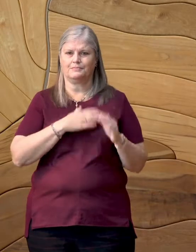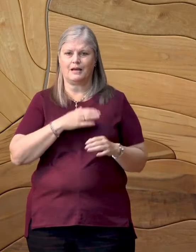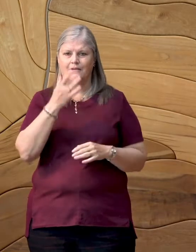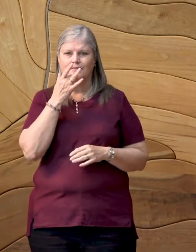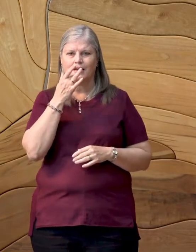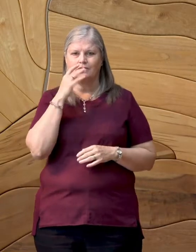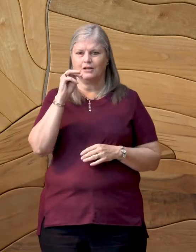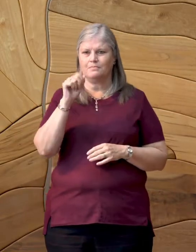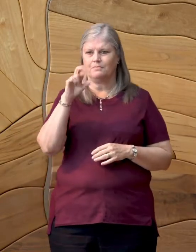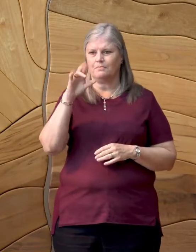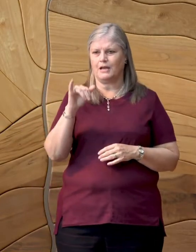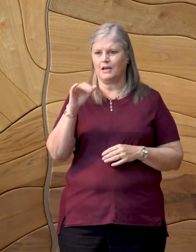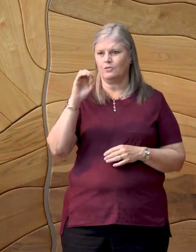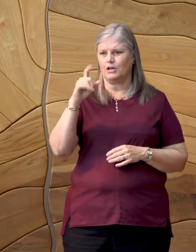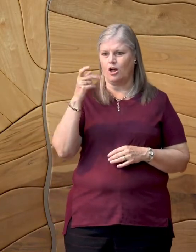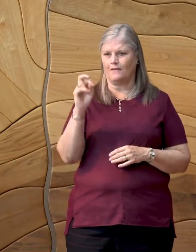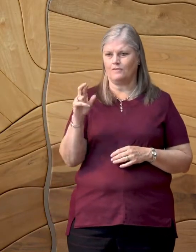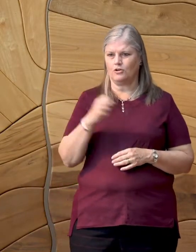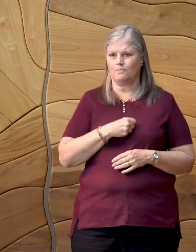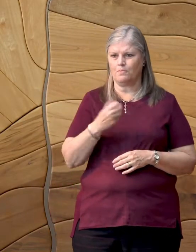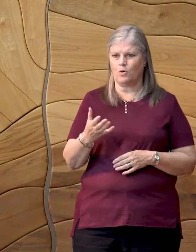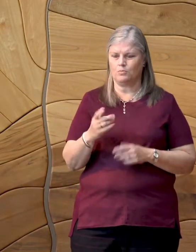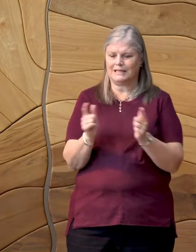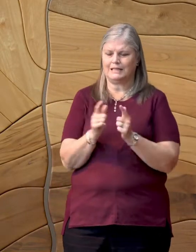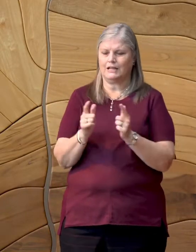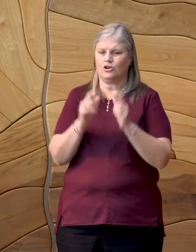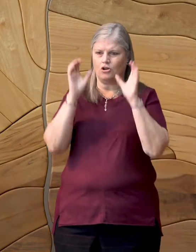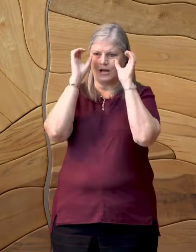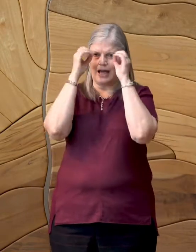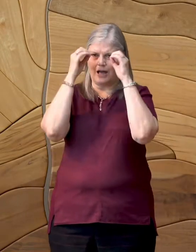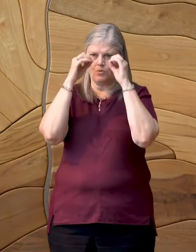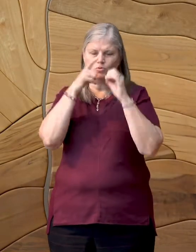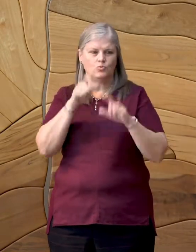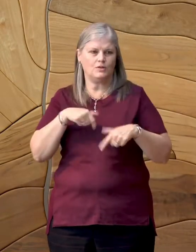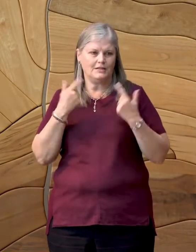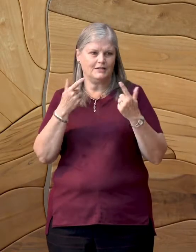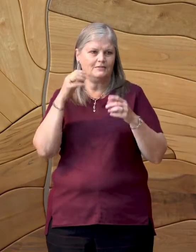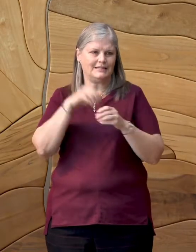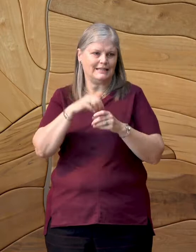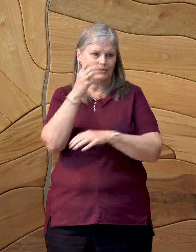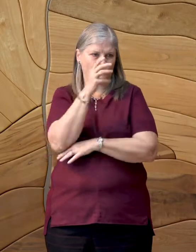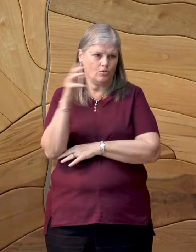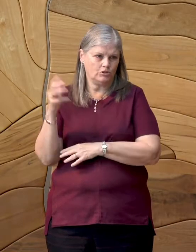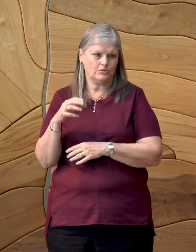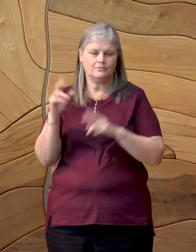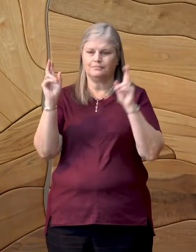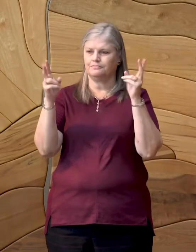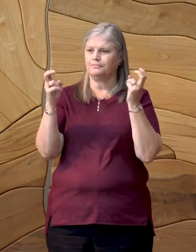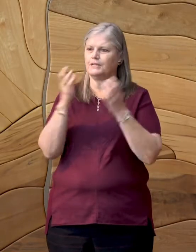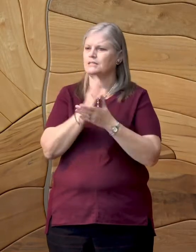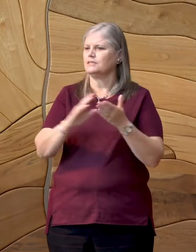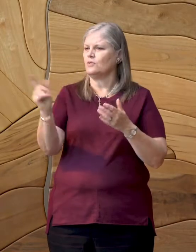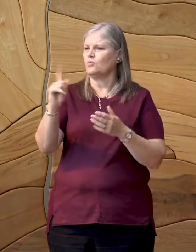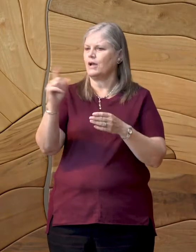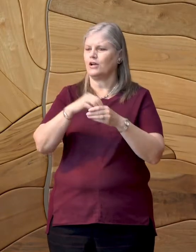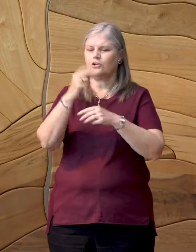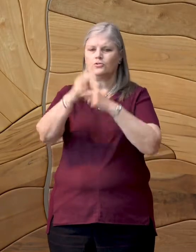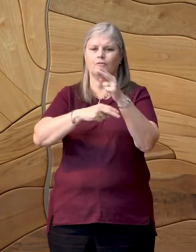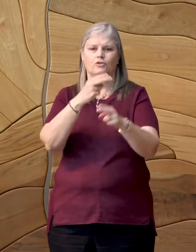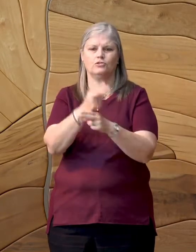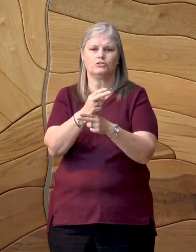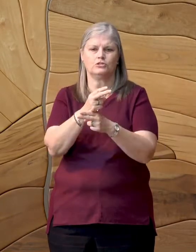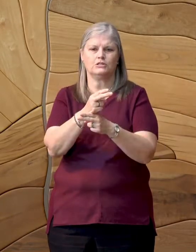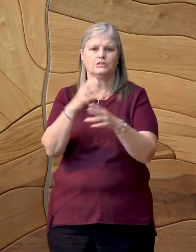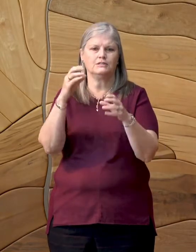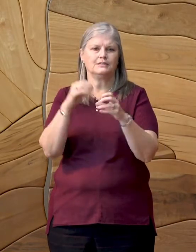Mary Oliver poems, Little Owl Who Lives in the Orchard. Somewhere in the universe, in